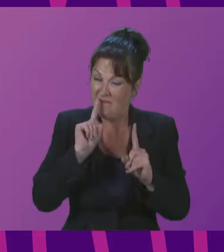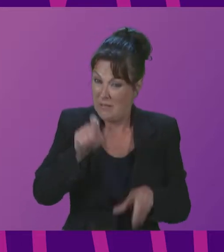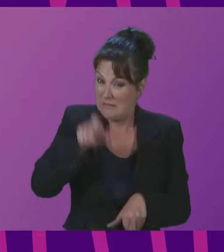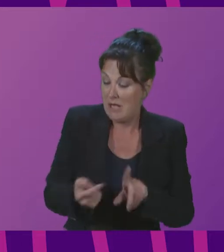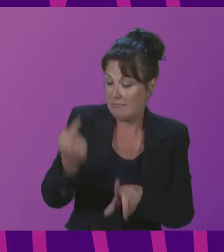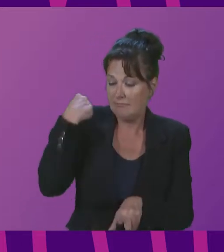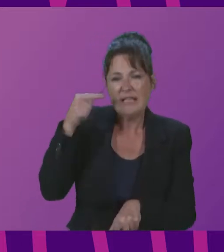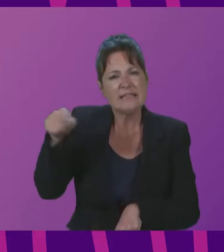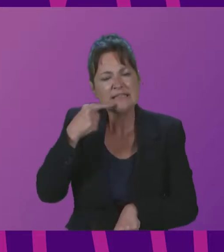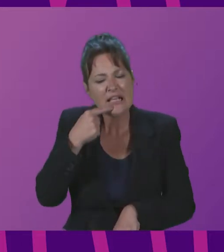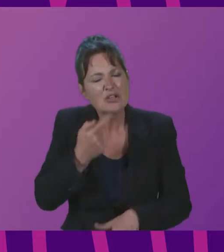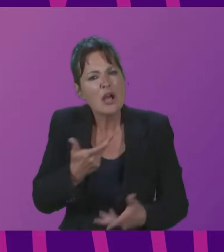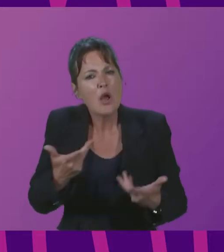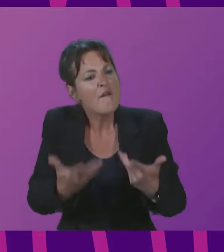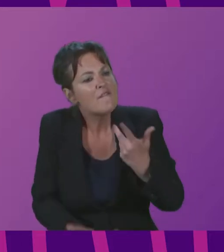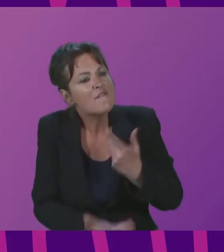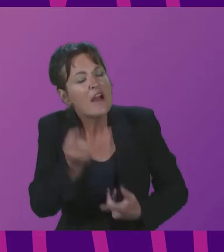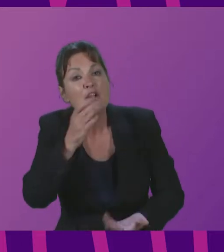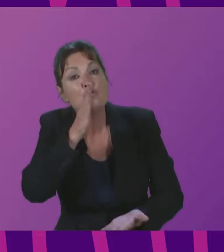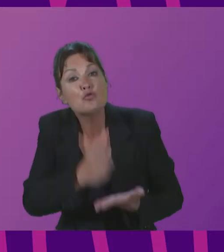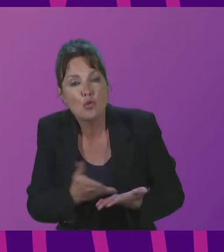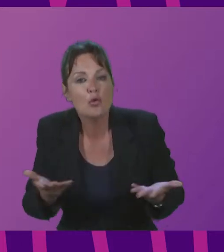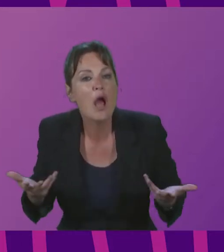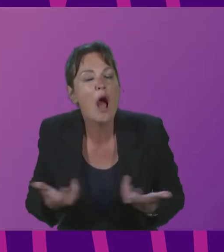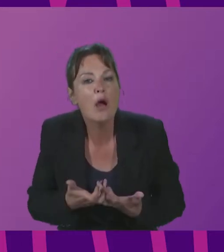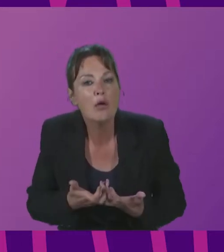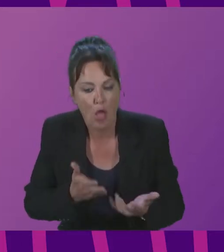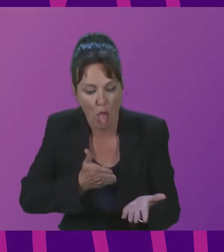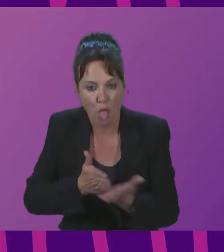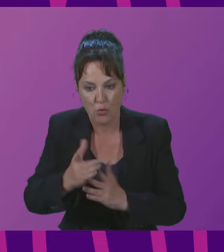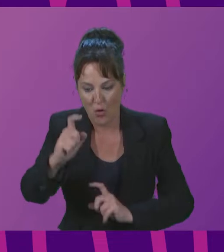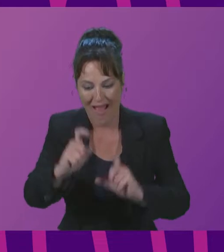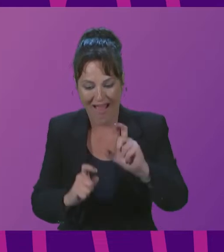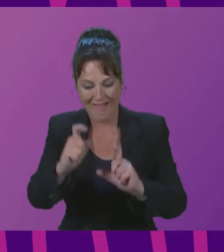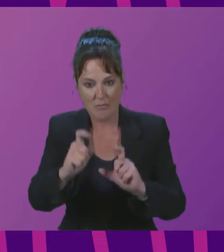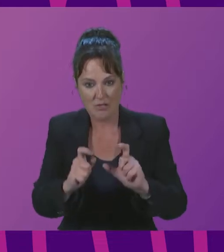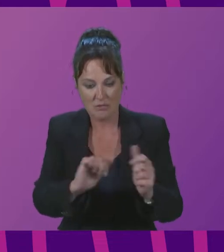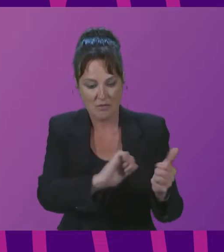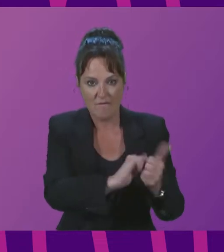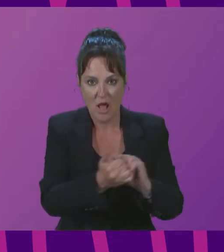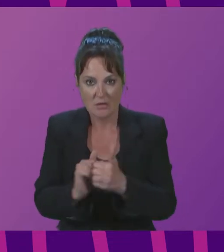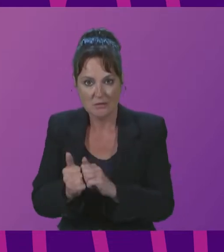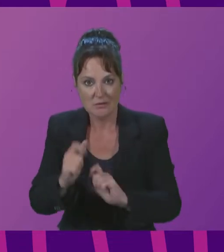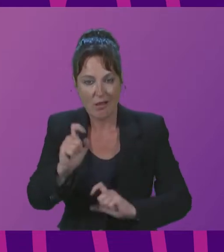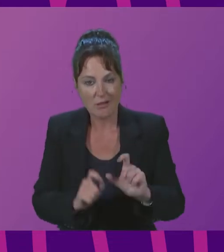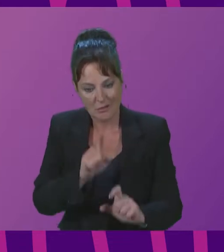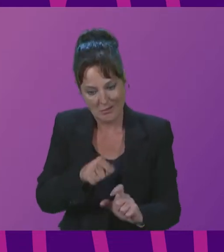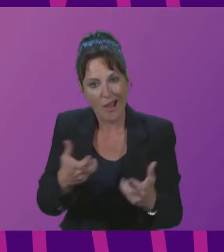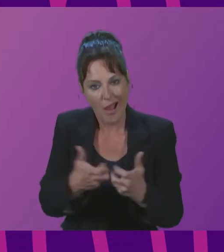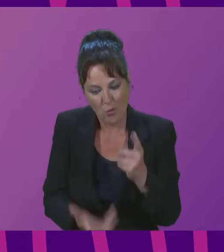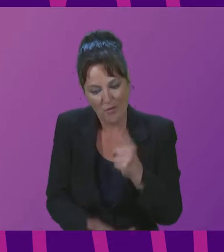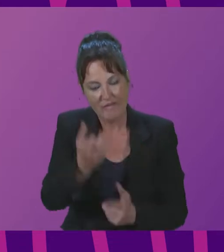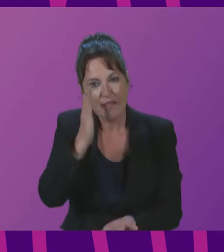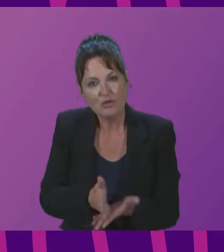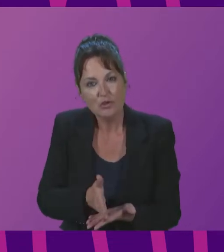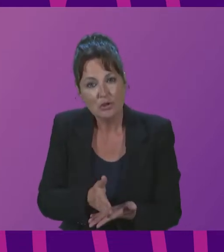the truth springs from arguments among friends the truth springs from arguments among friends the world needs